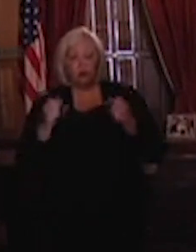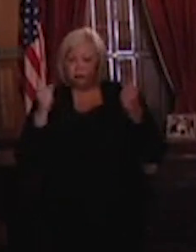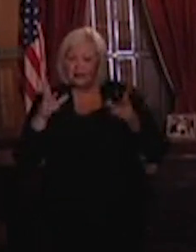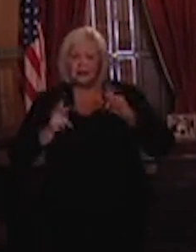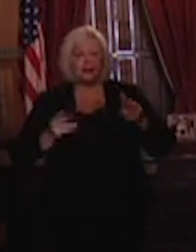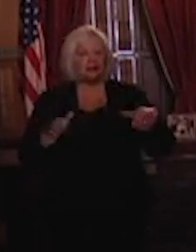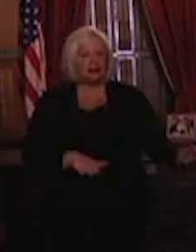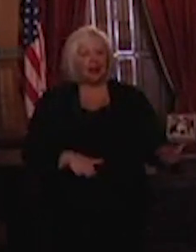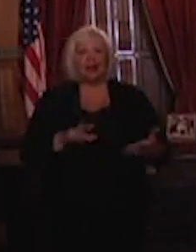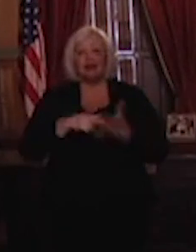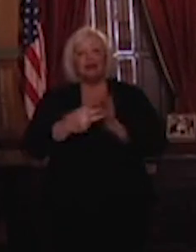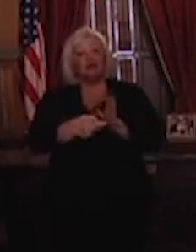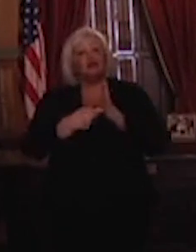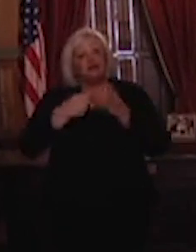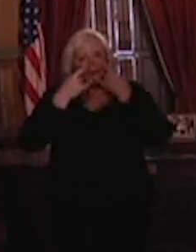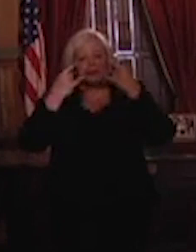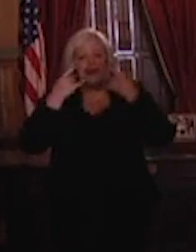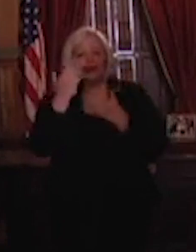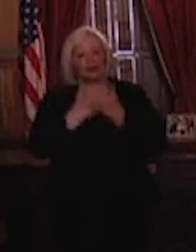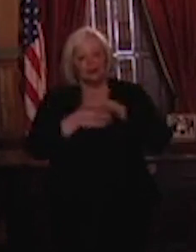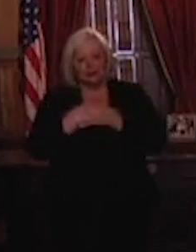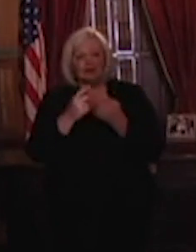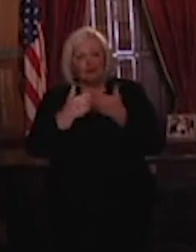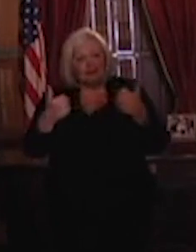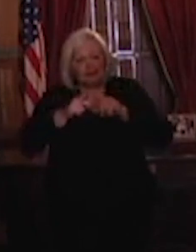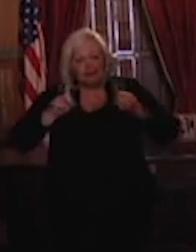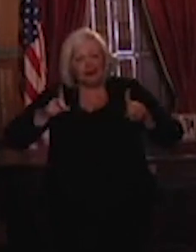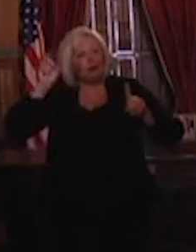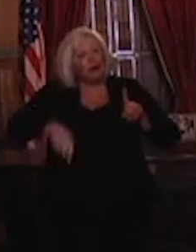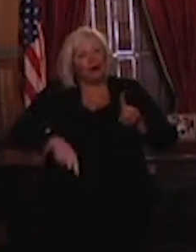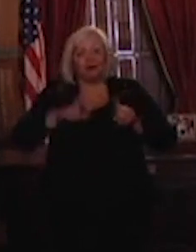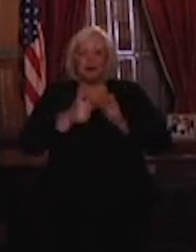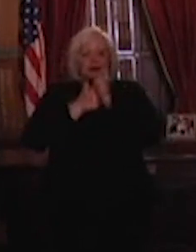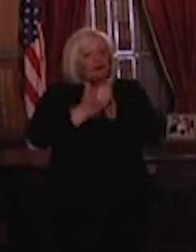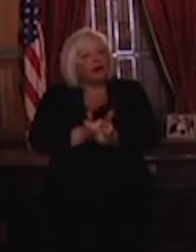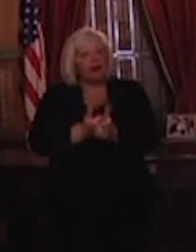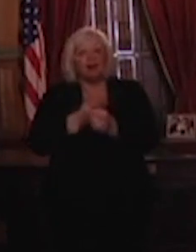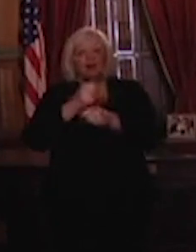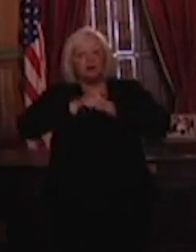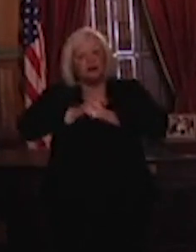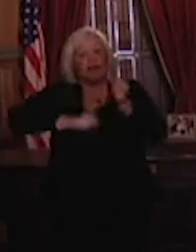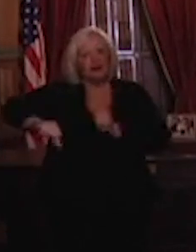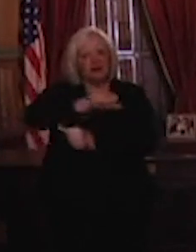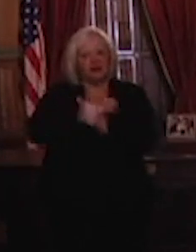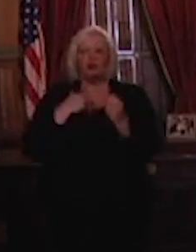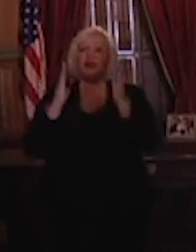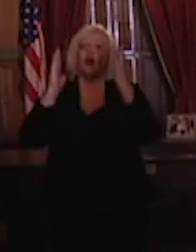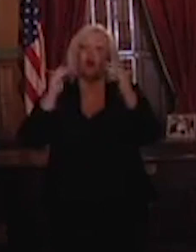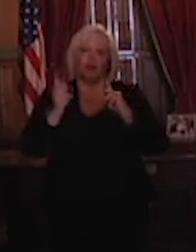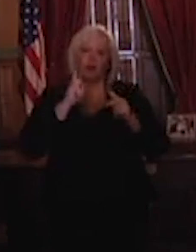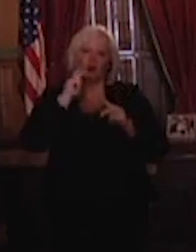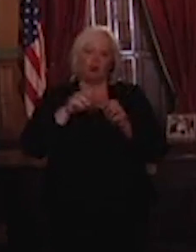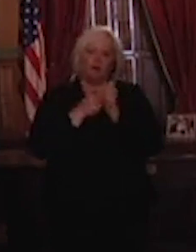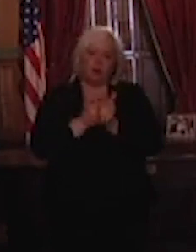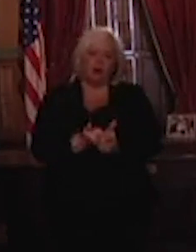washing, these remain incredibly important tools that we have and we hope people will continue to make sure that we're using those